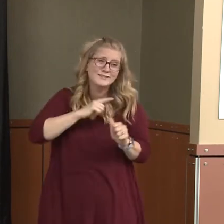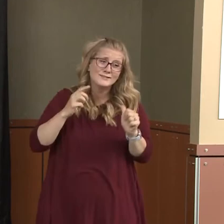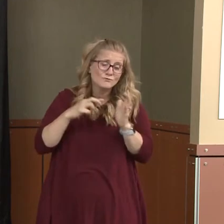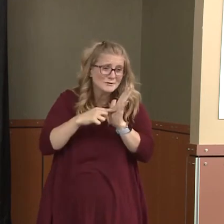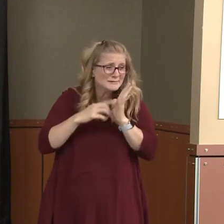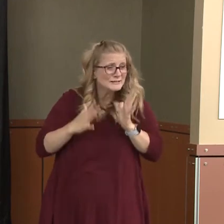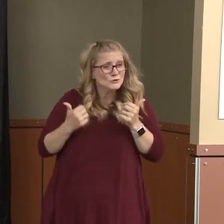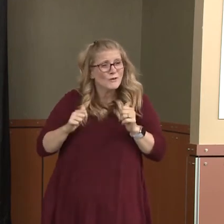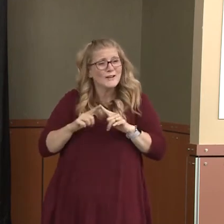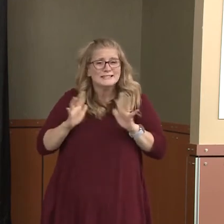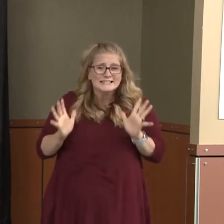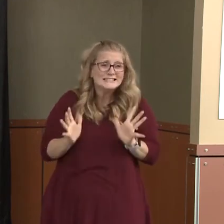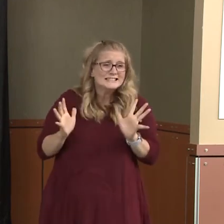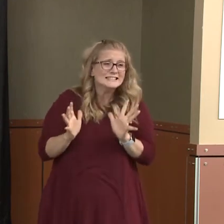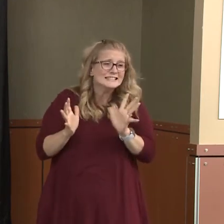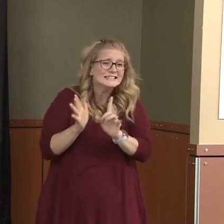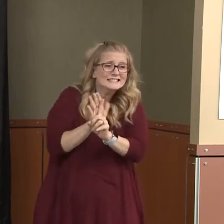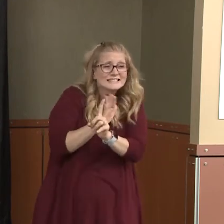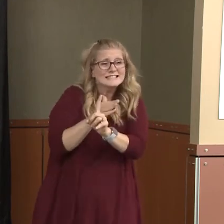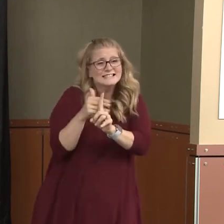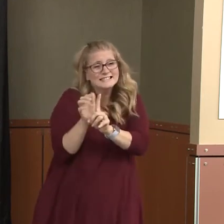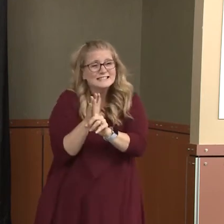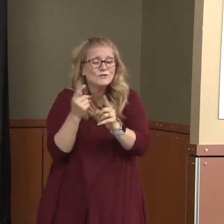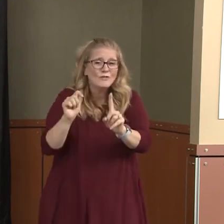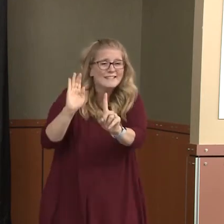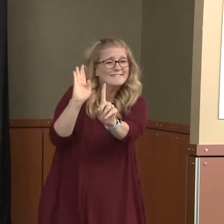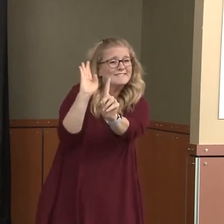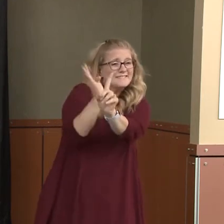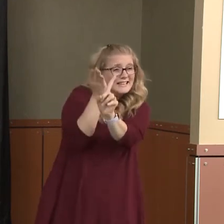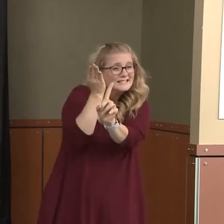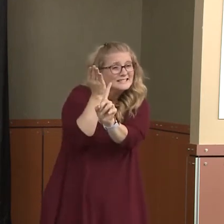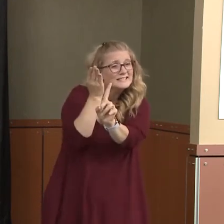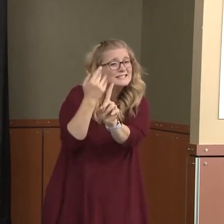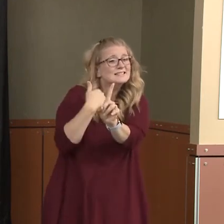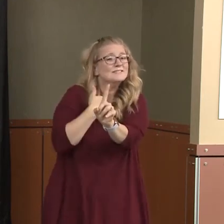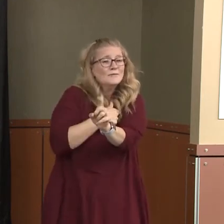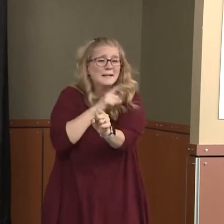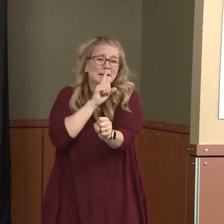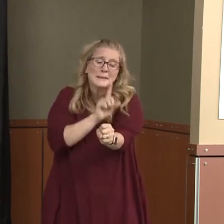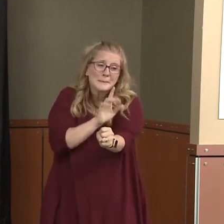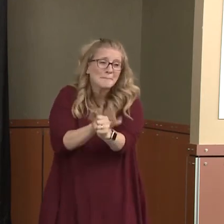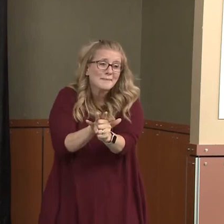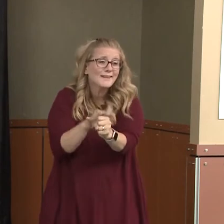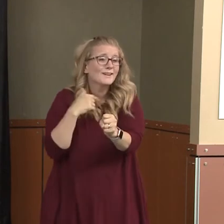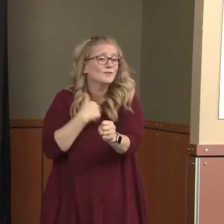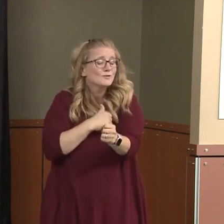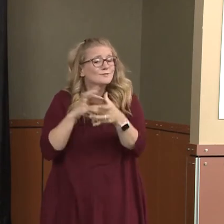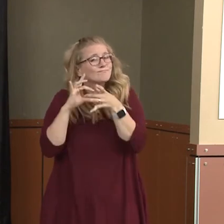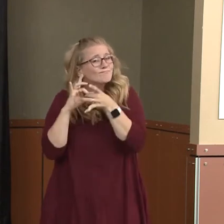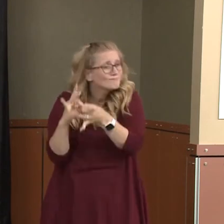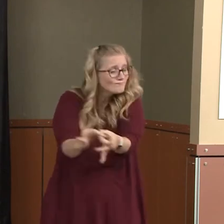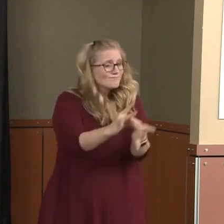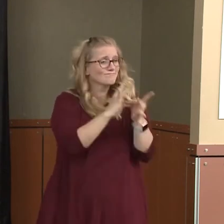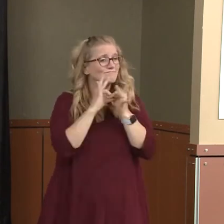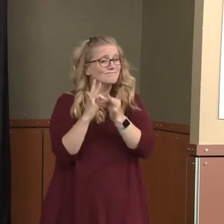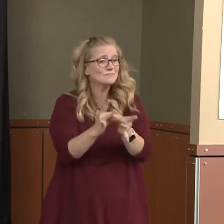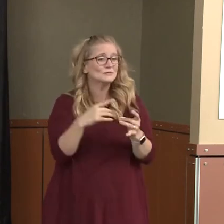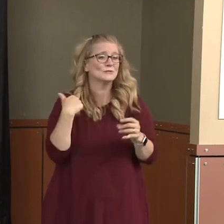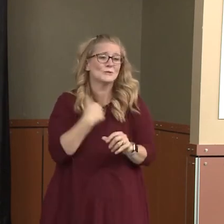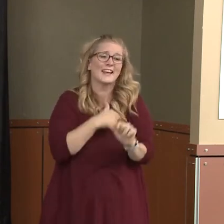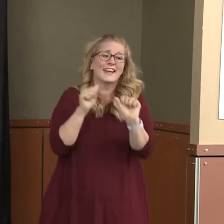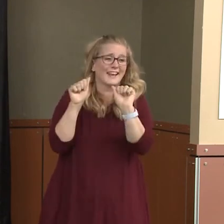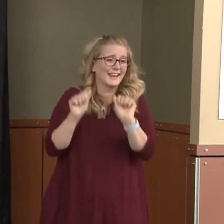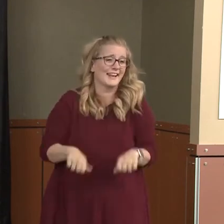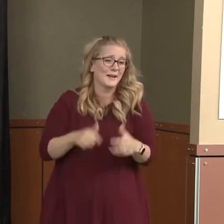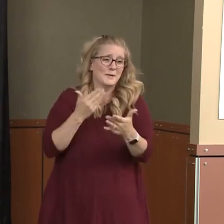collective effort to persuade him that we were committed, we were united, and that we could demonstrate to him that we could bring those